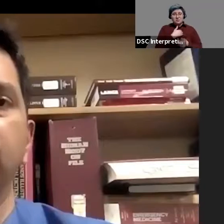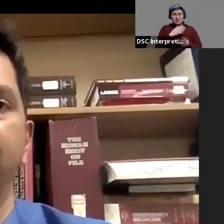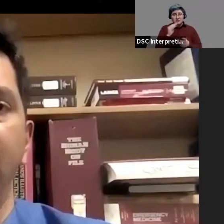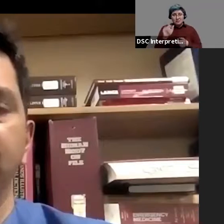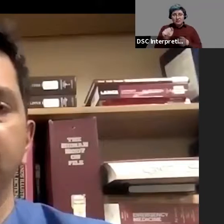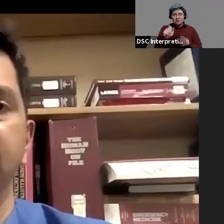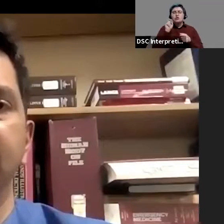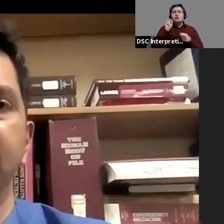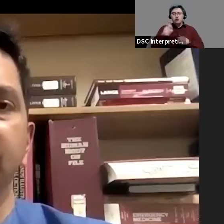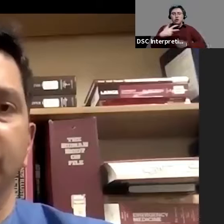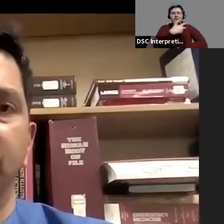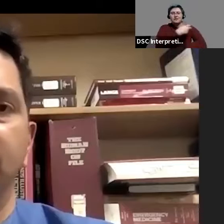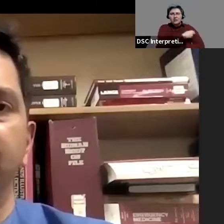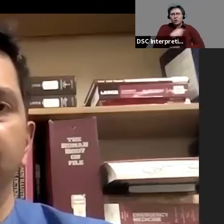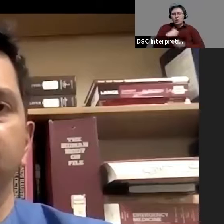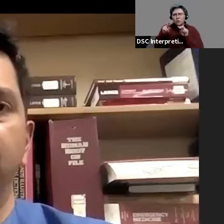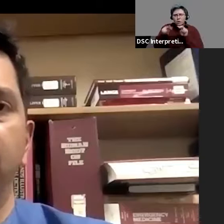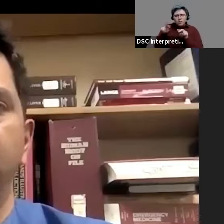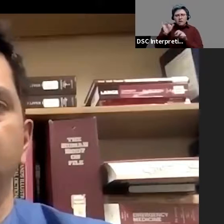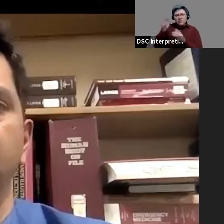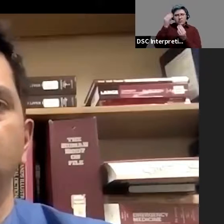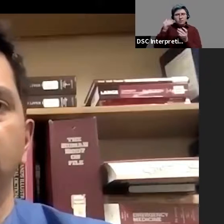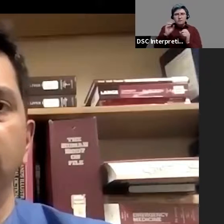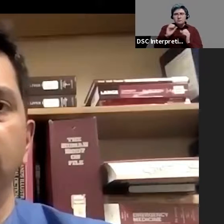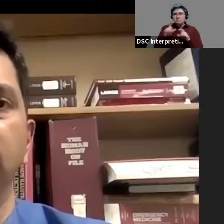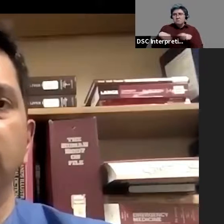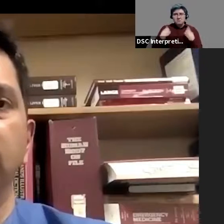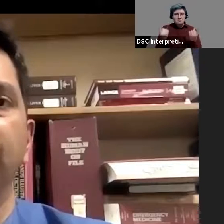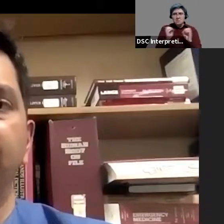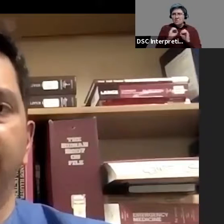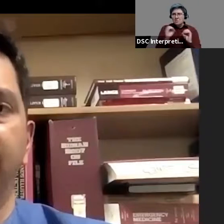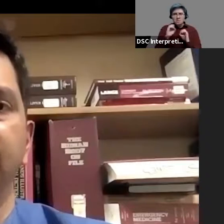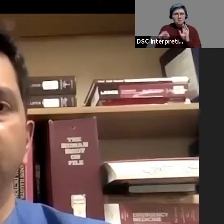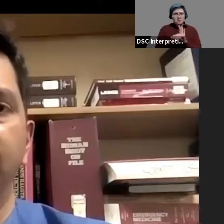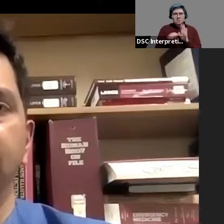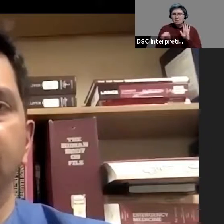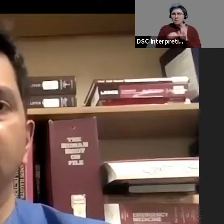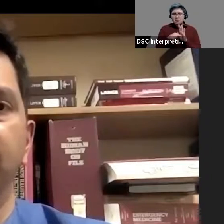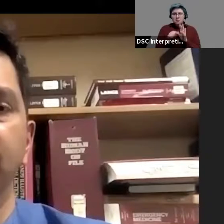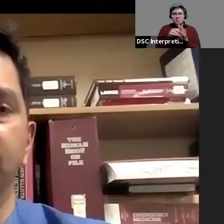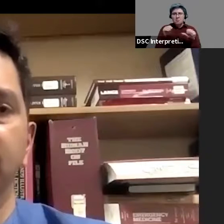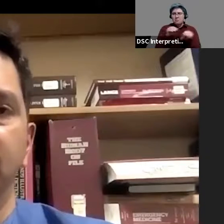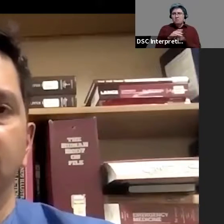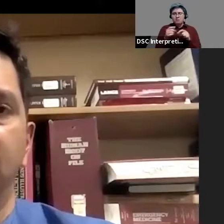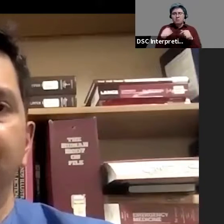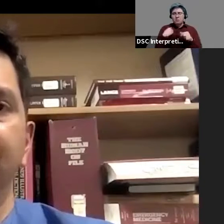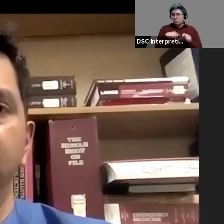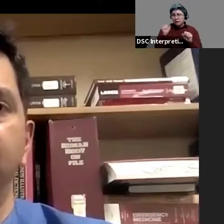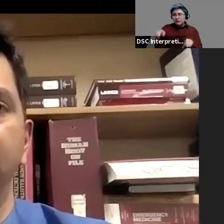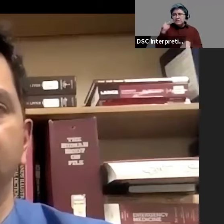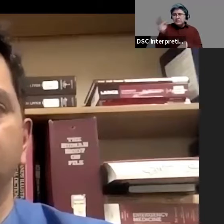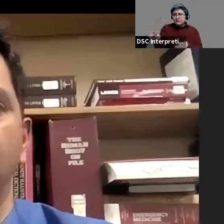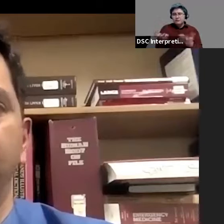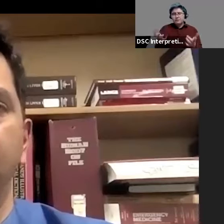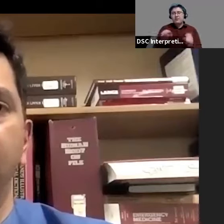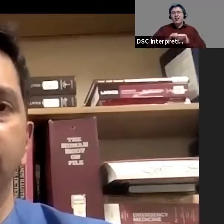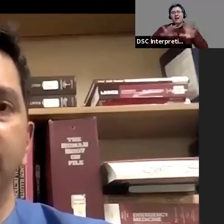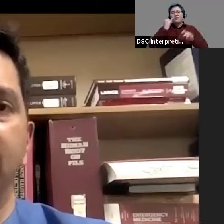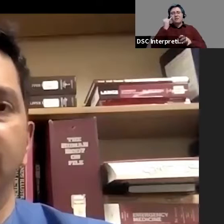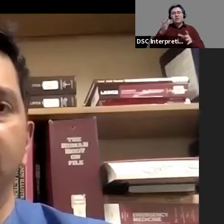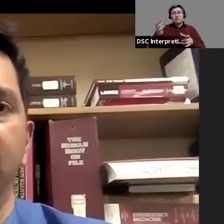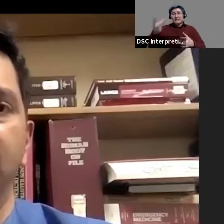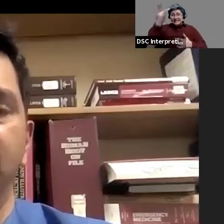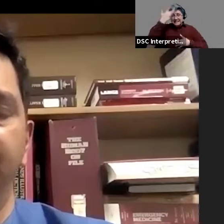continuing to follow this data, but so far there are no ill effects that we can tell. But it's obviously if you get COVID